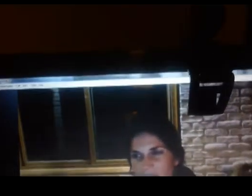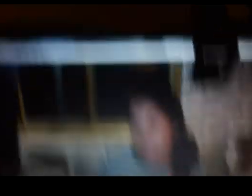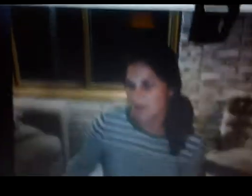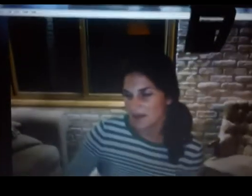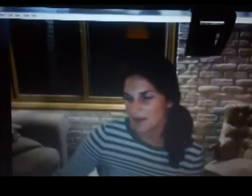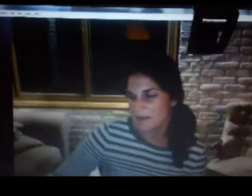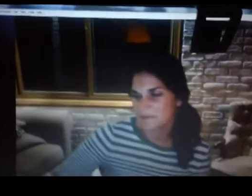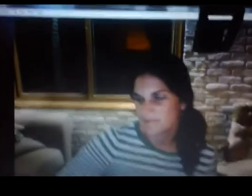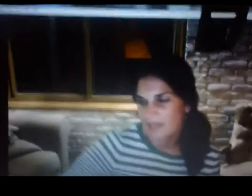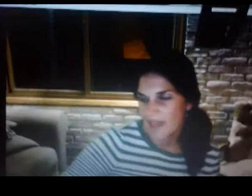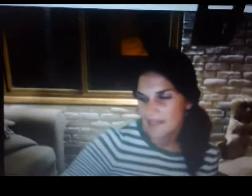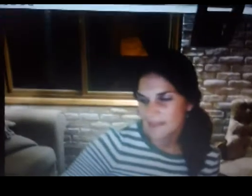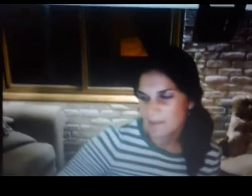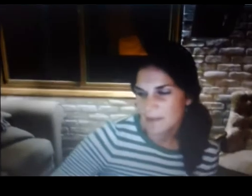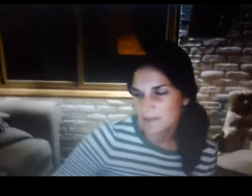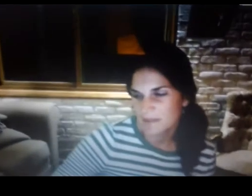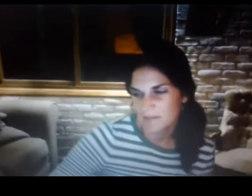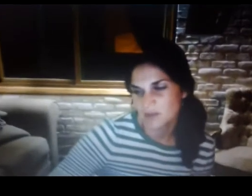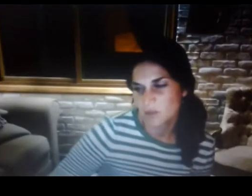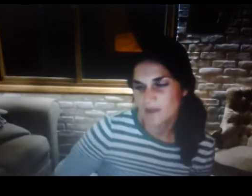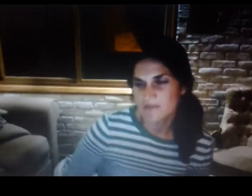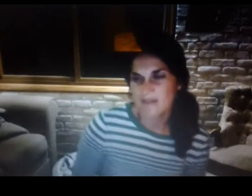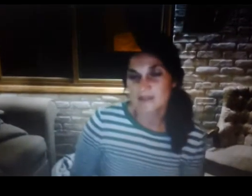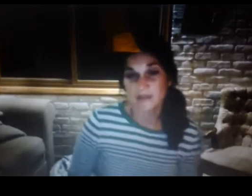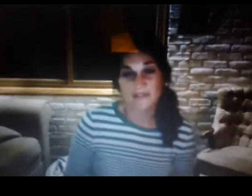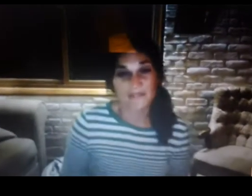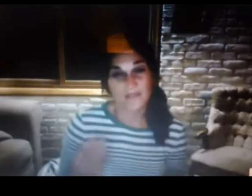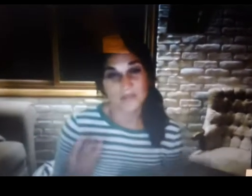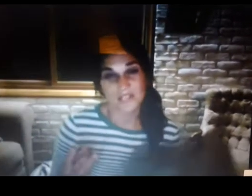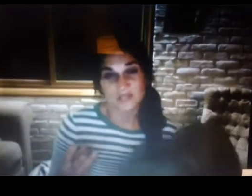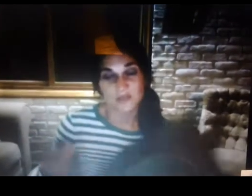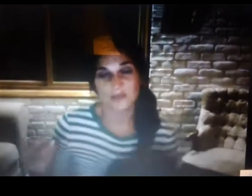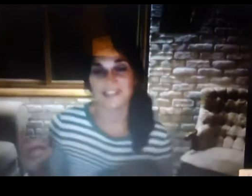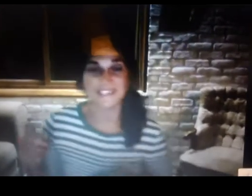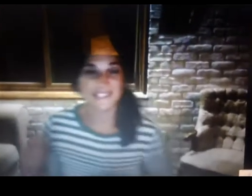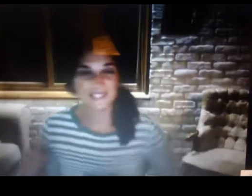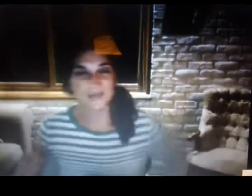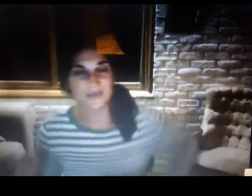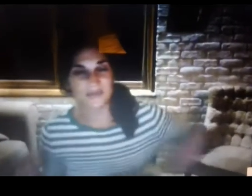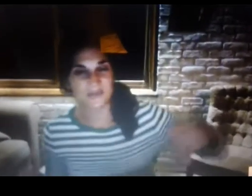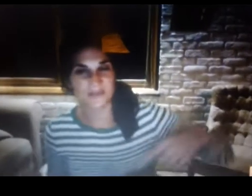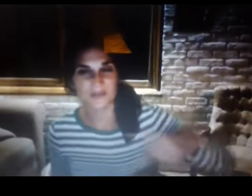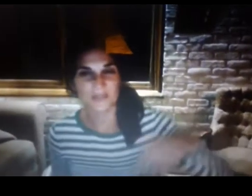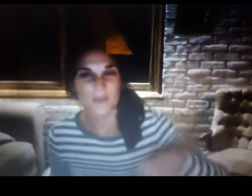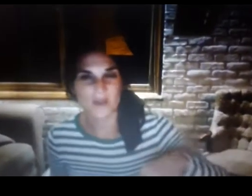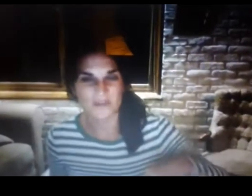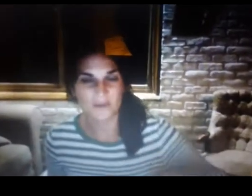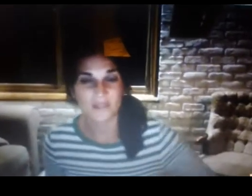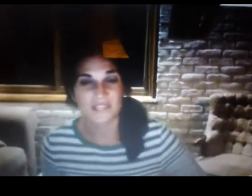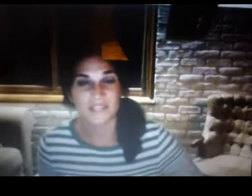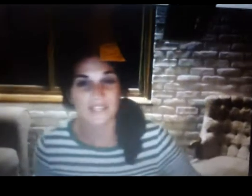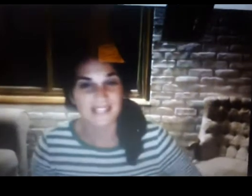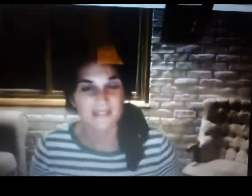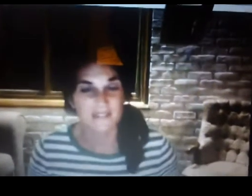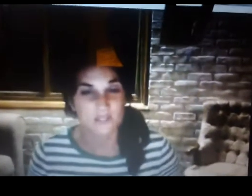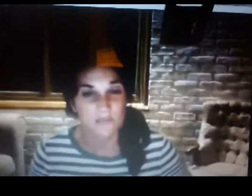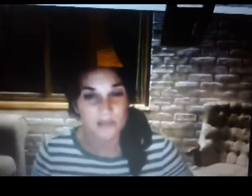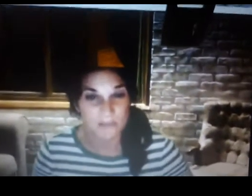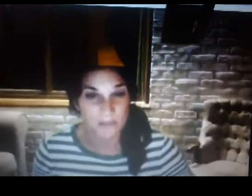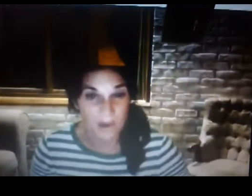um i think they're probably about 25 years old they have three children a six-year-old a three-year-old a one-year-old and they live in a two-bedroom apartment